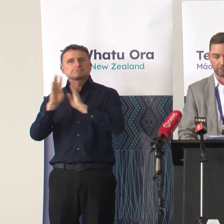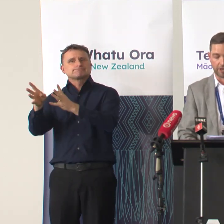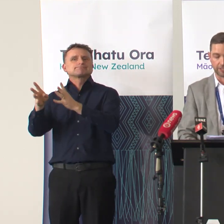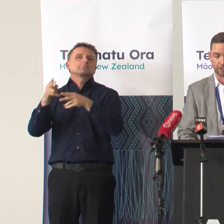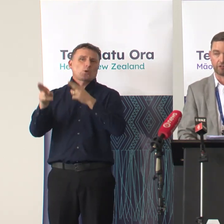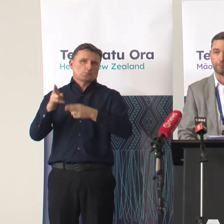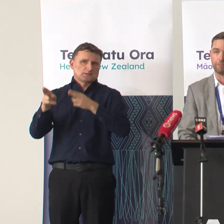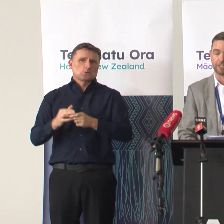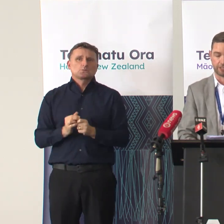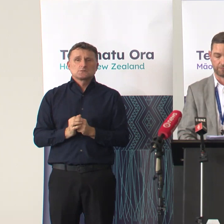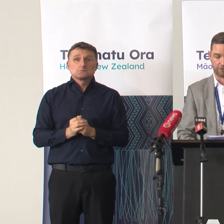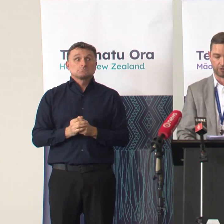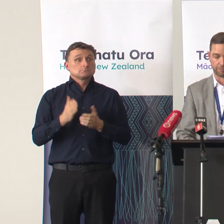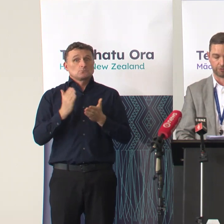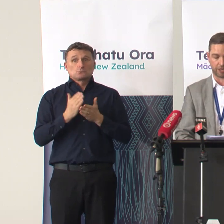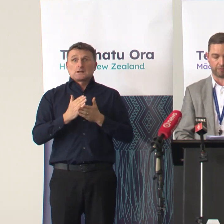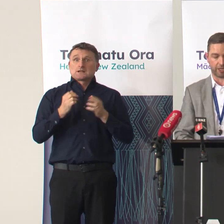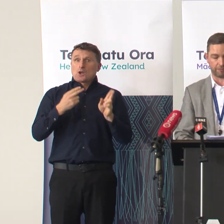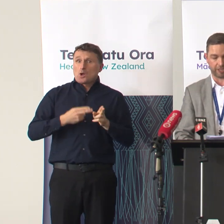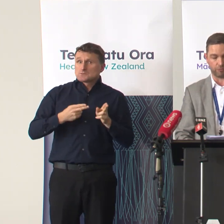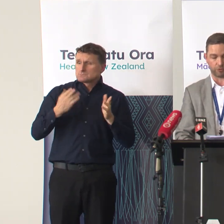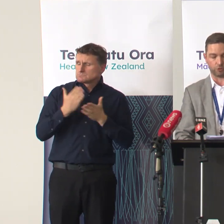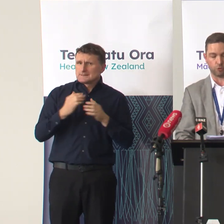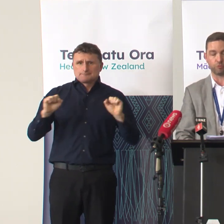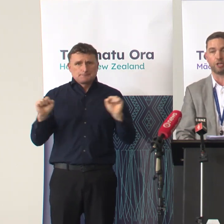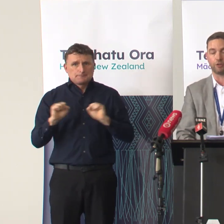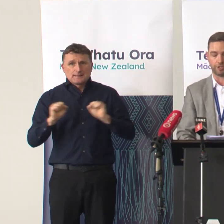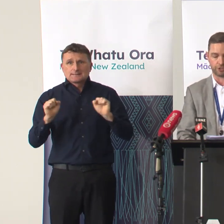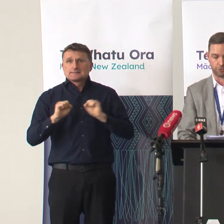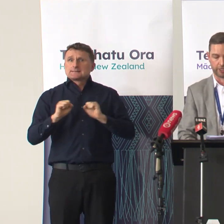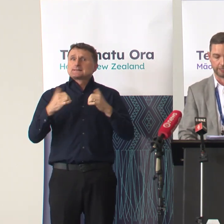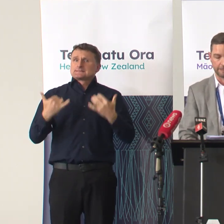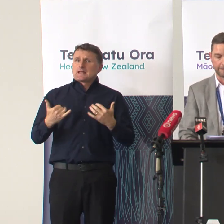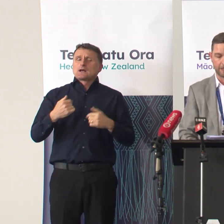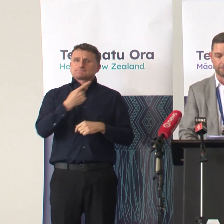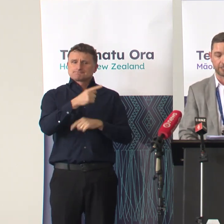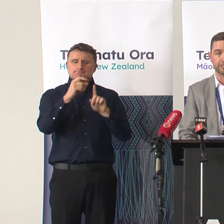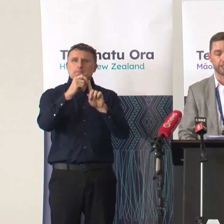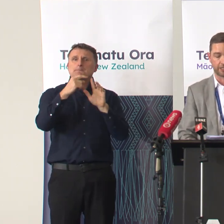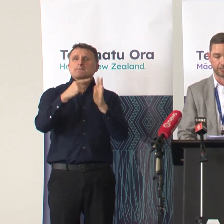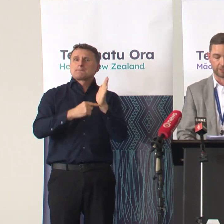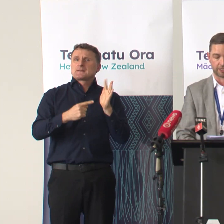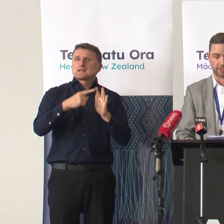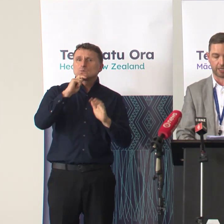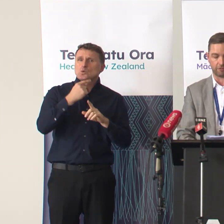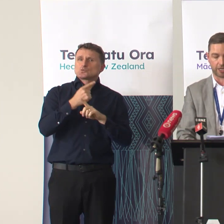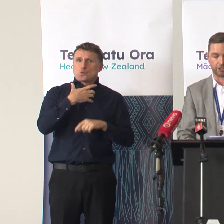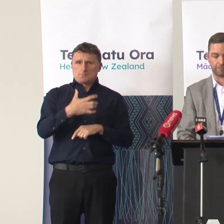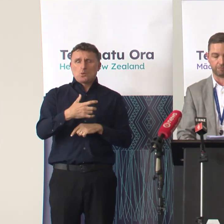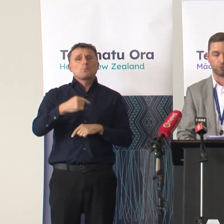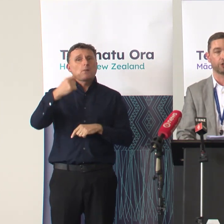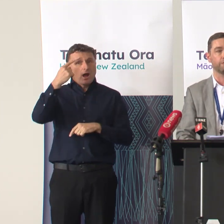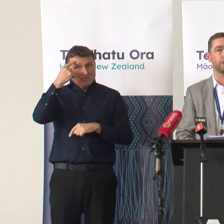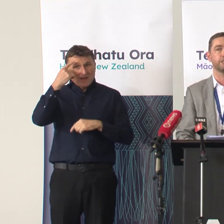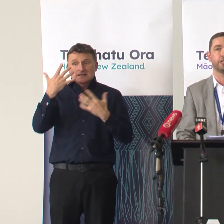It remains an incredibly busy time for our hospitals however and Pete will talk more broadly on this shortly but it does suggest there's been a sustained reduction